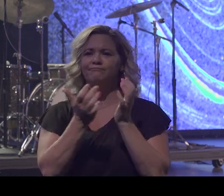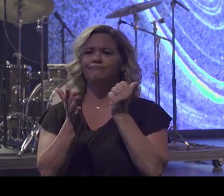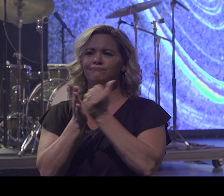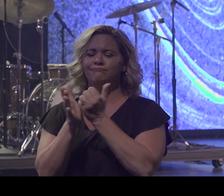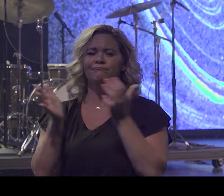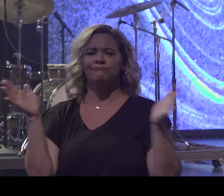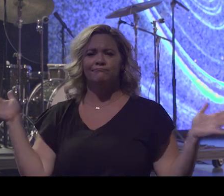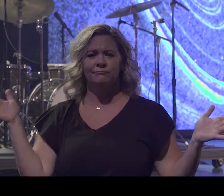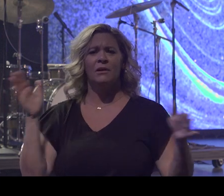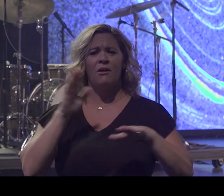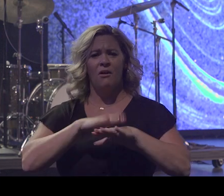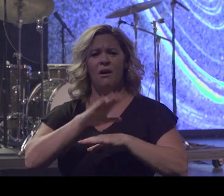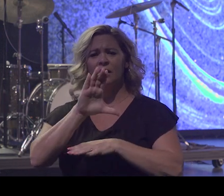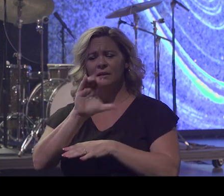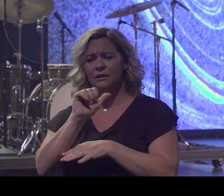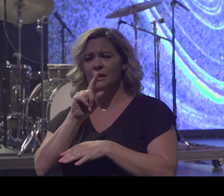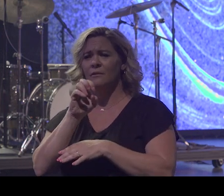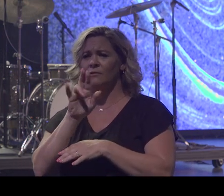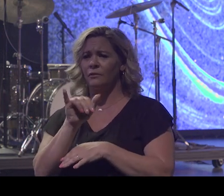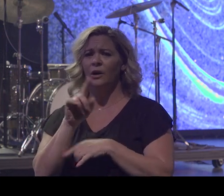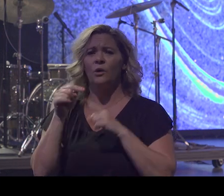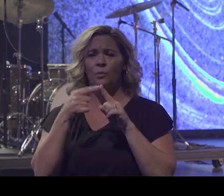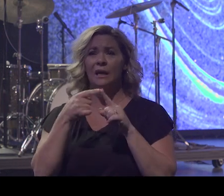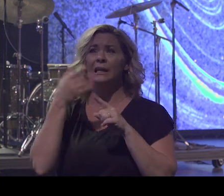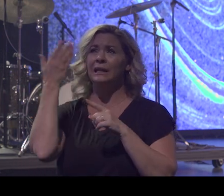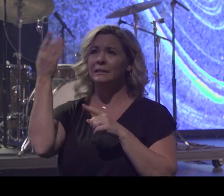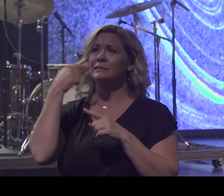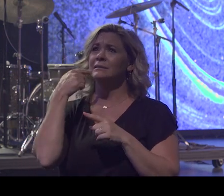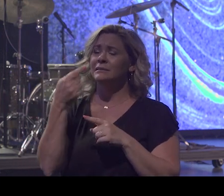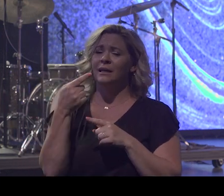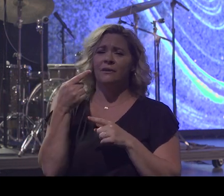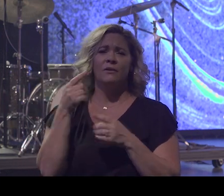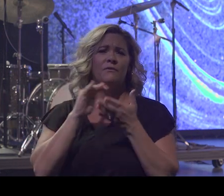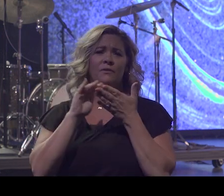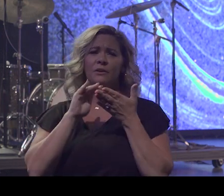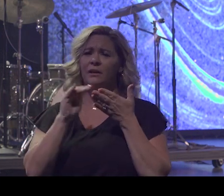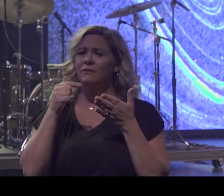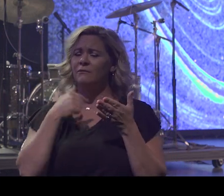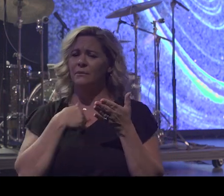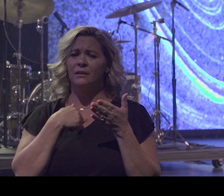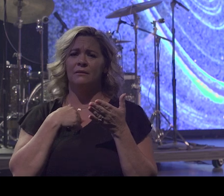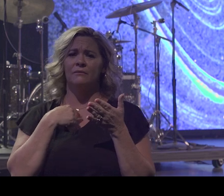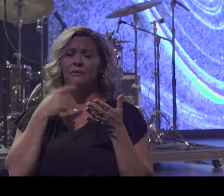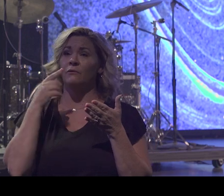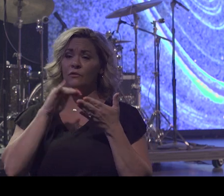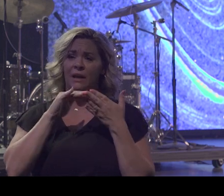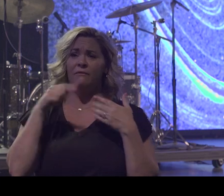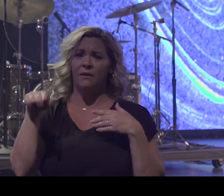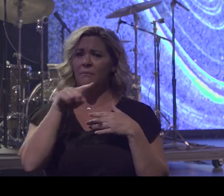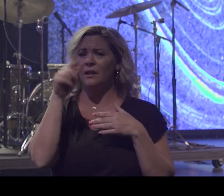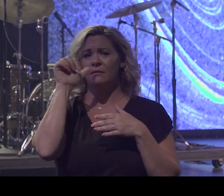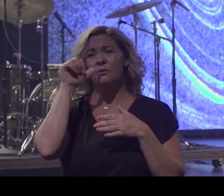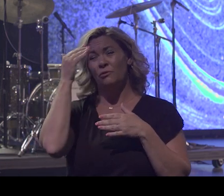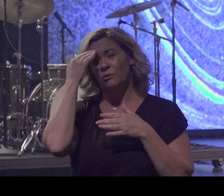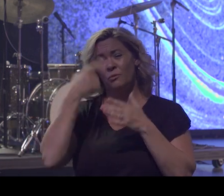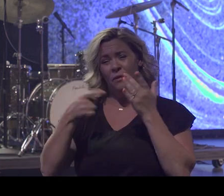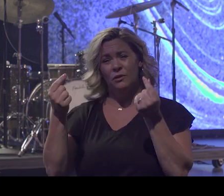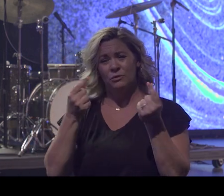forgive them for they know not what they do. And he says, Father, why have you forsaken me? But his last words on the cross for every last one of us, he